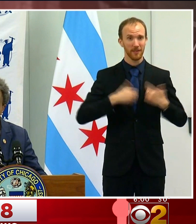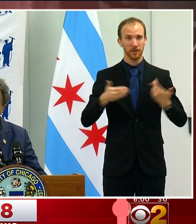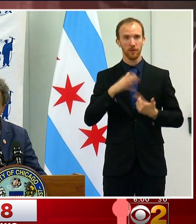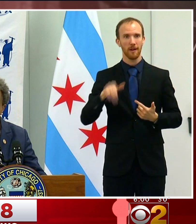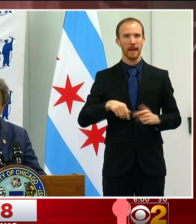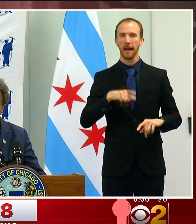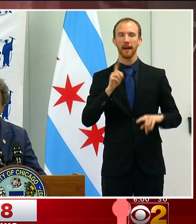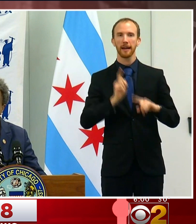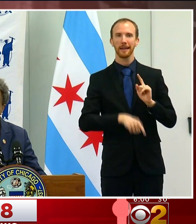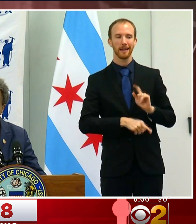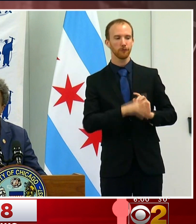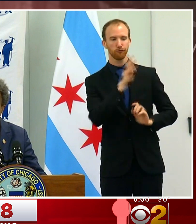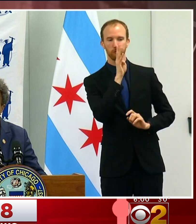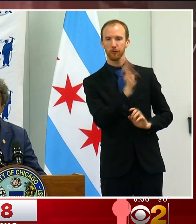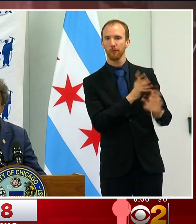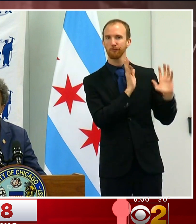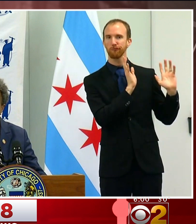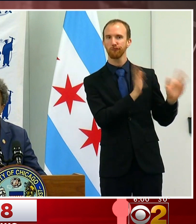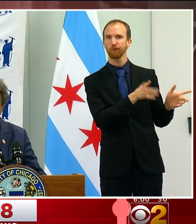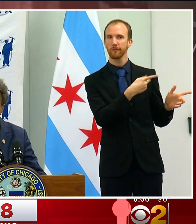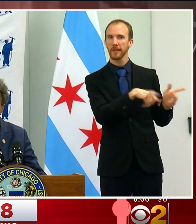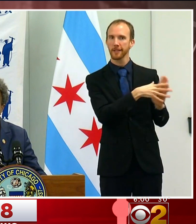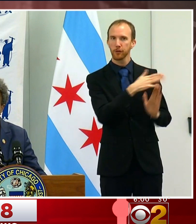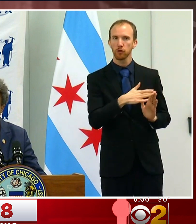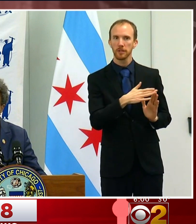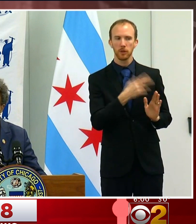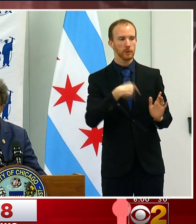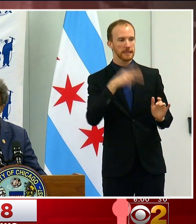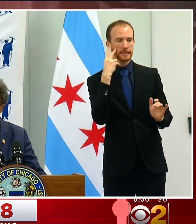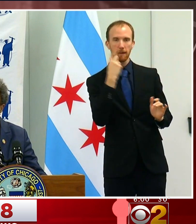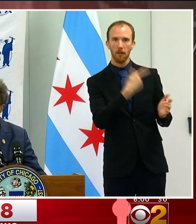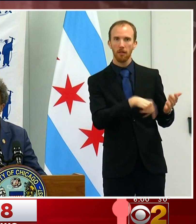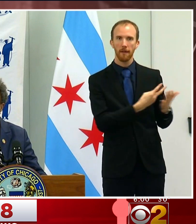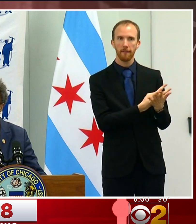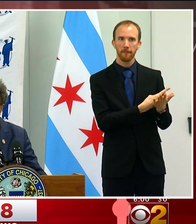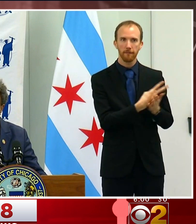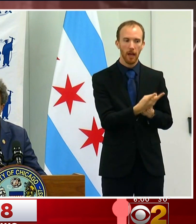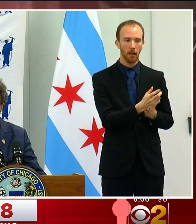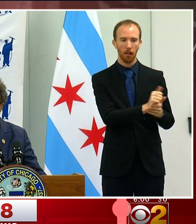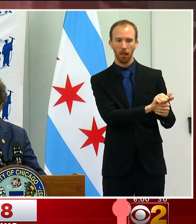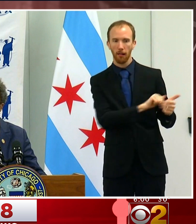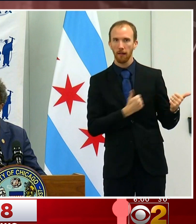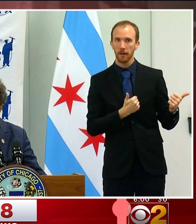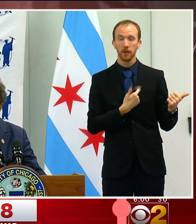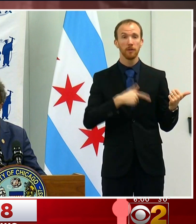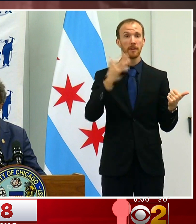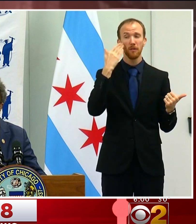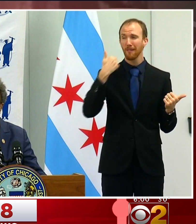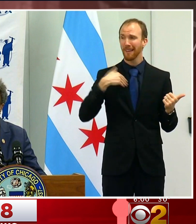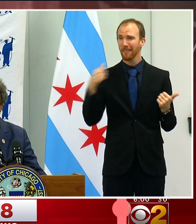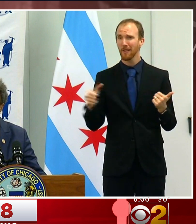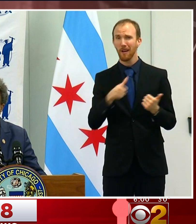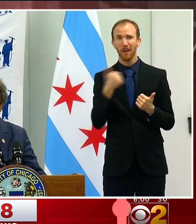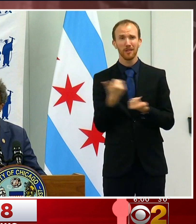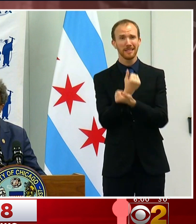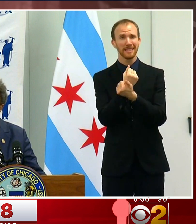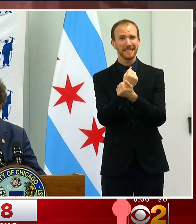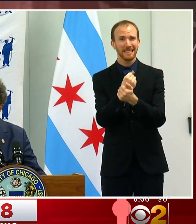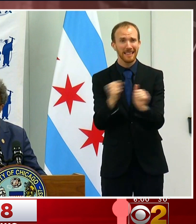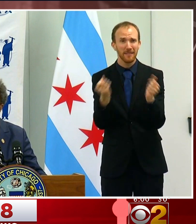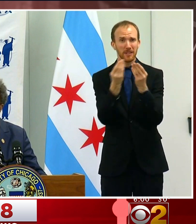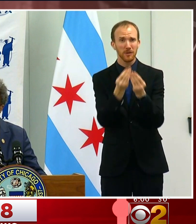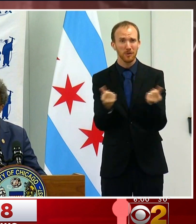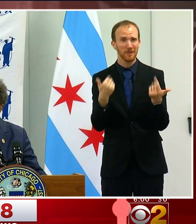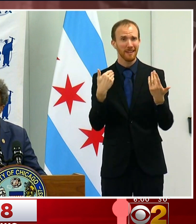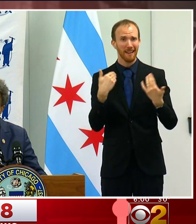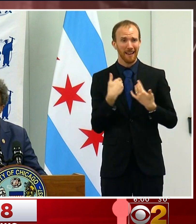been made between CPS and the Chicago's Teachers Union. They are asking students to stay in remote learning, including those who have returned a